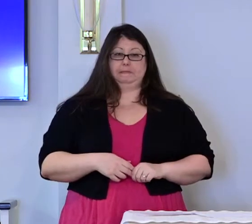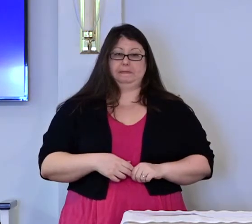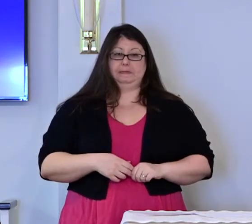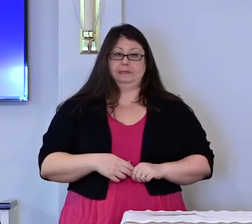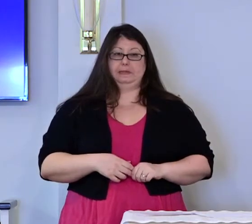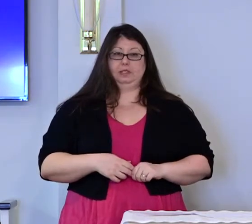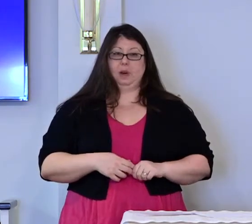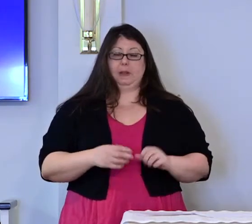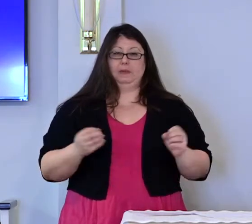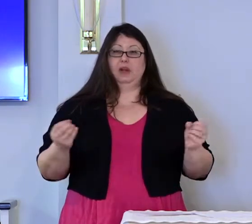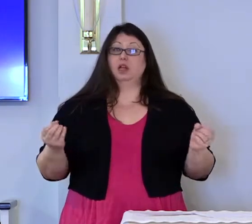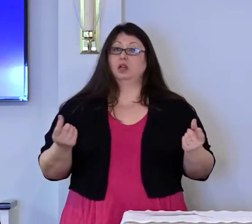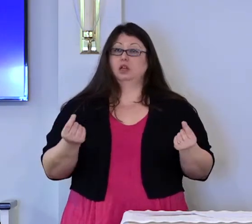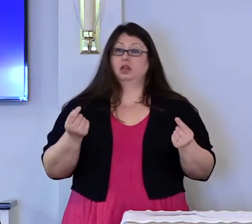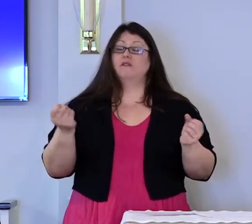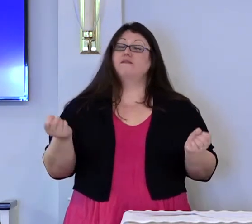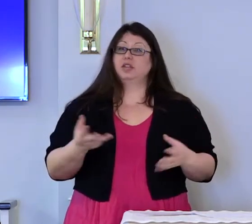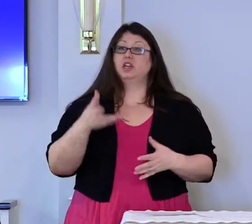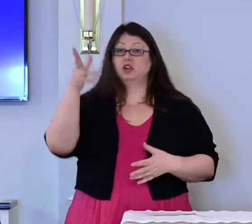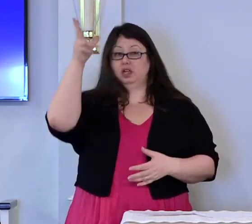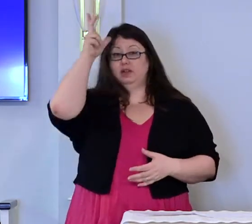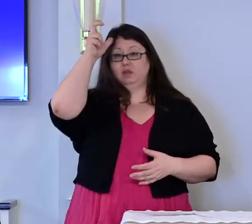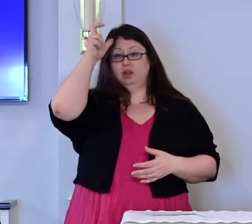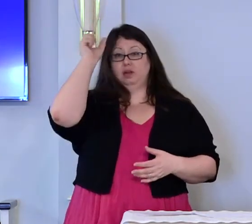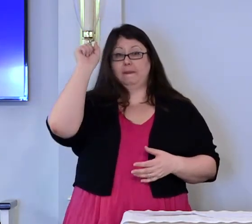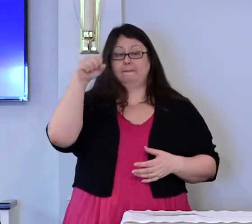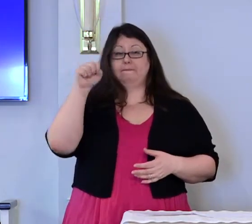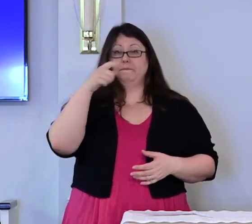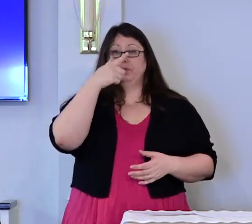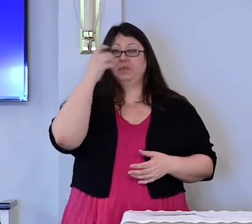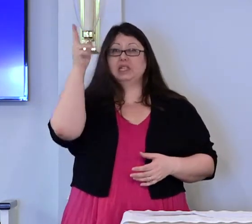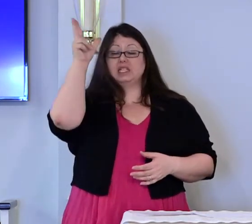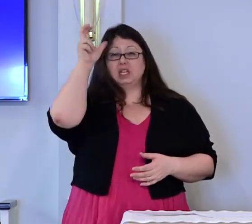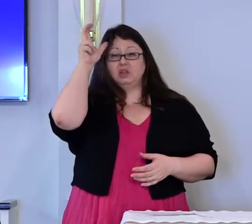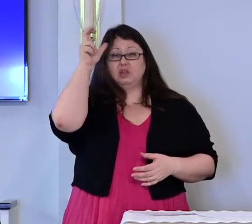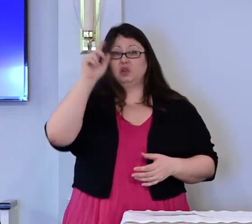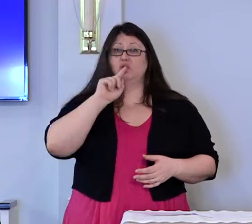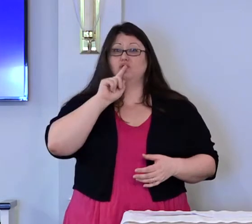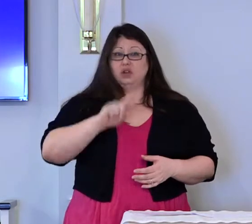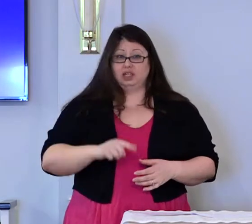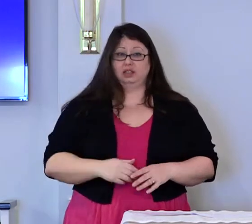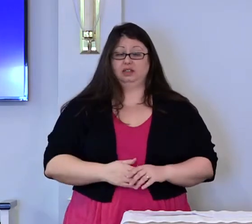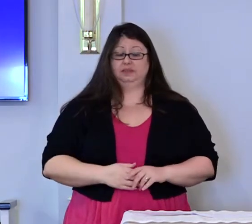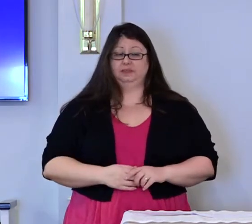Fear evil evil evil is real.